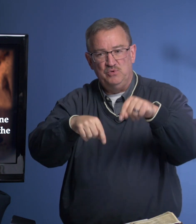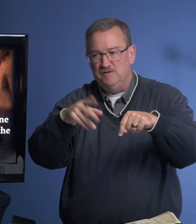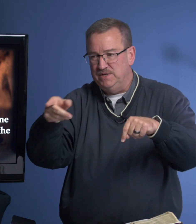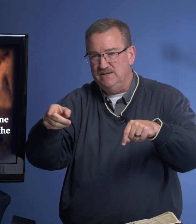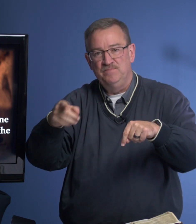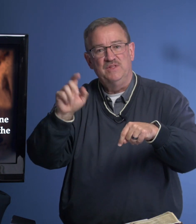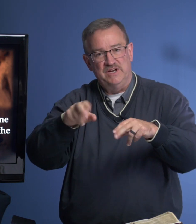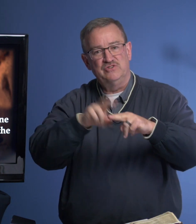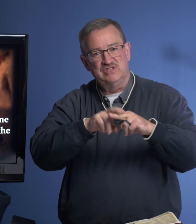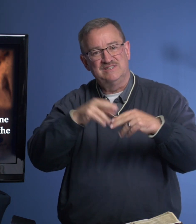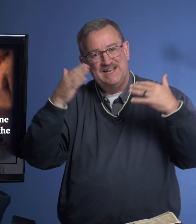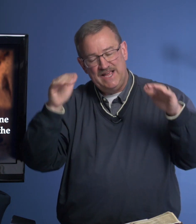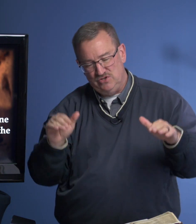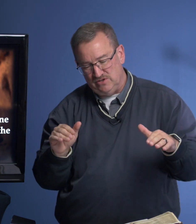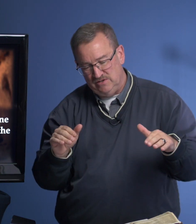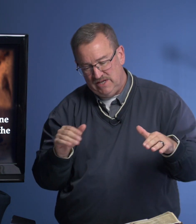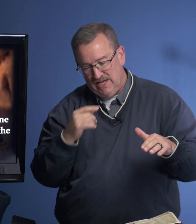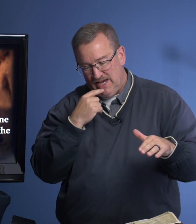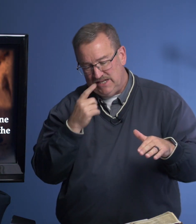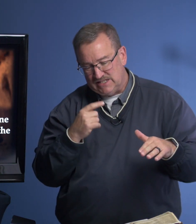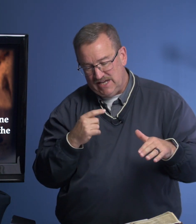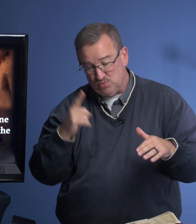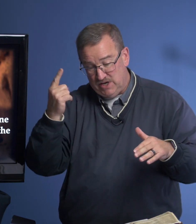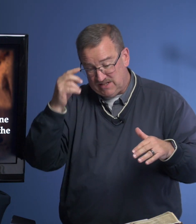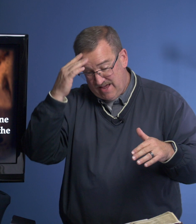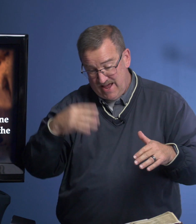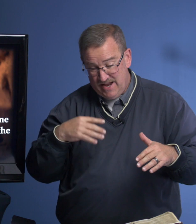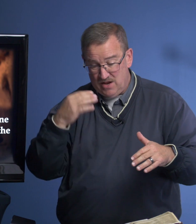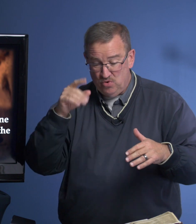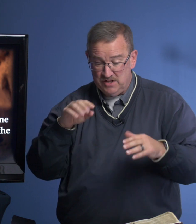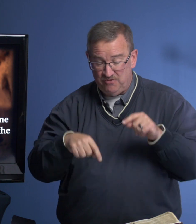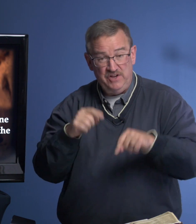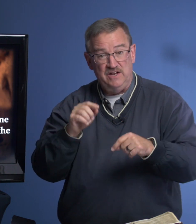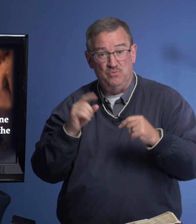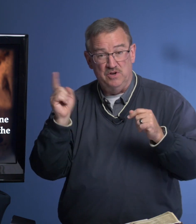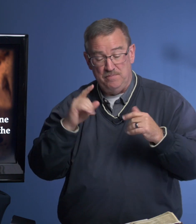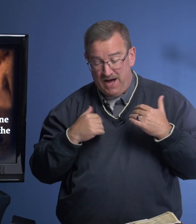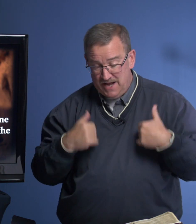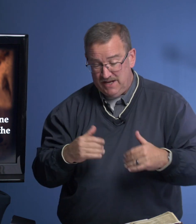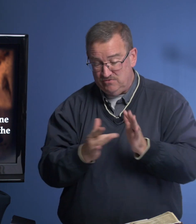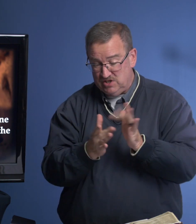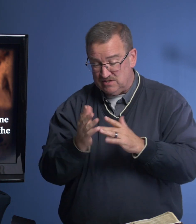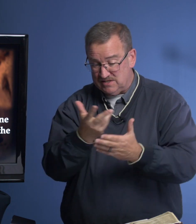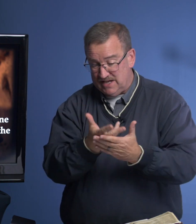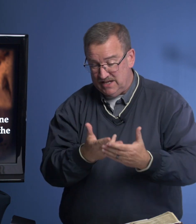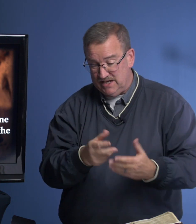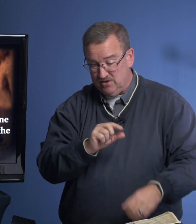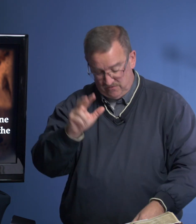would have been, there sits an angel. And it says, one at the head and one at the feet, where the body of Jesus had laid. Look at